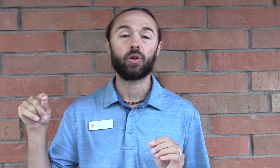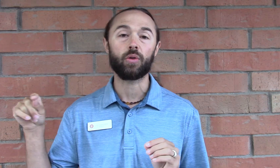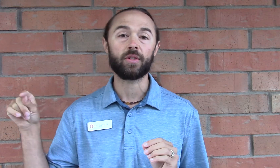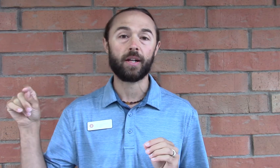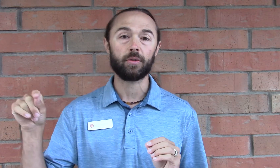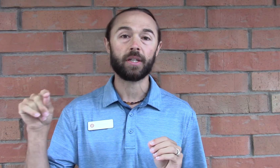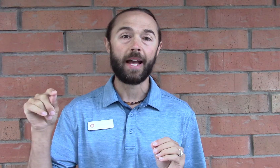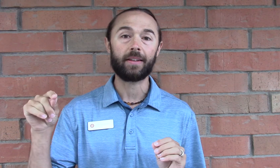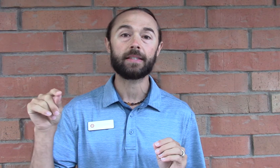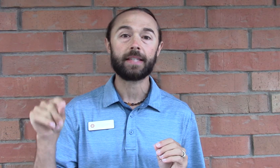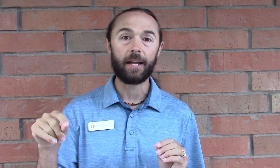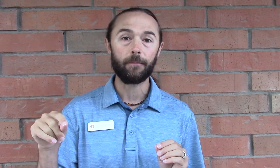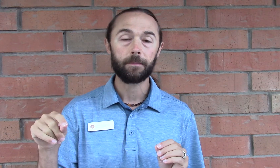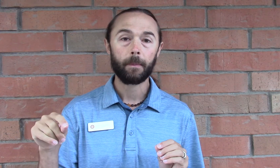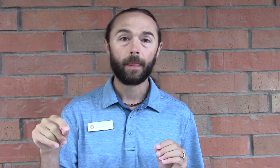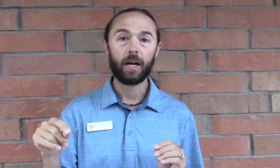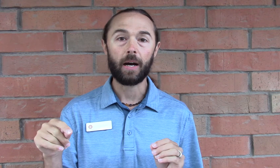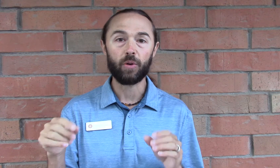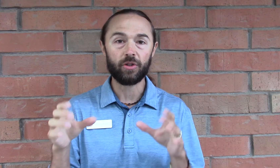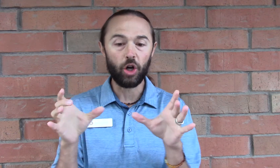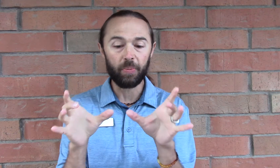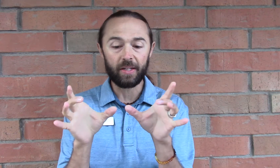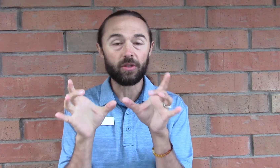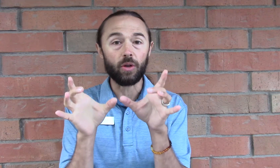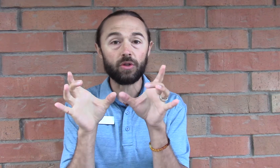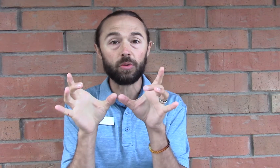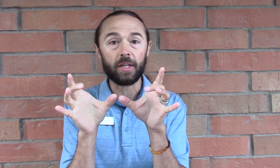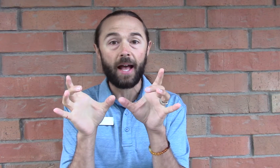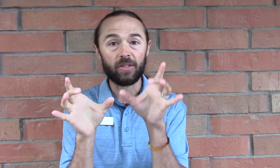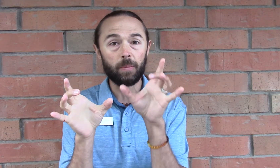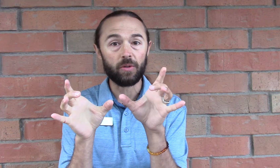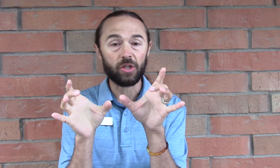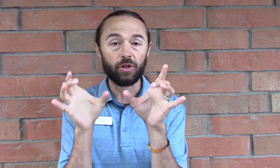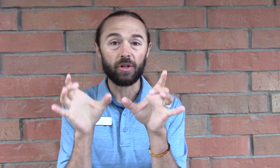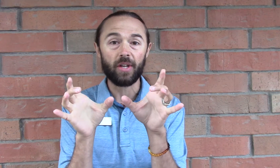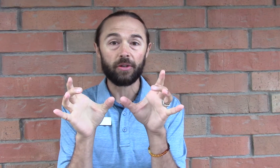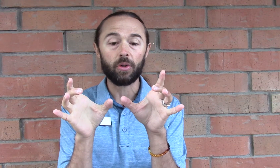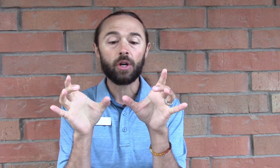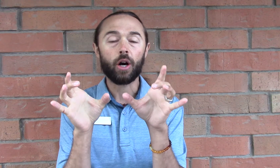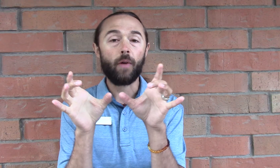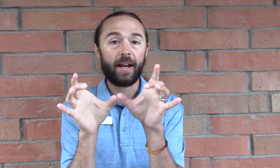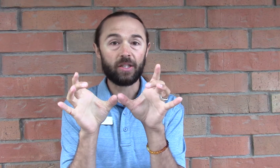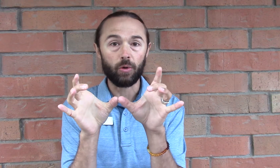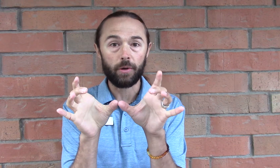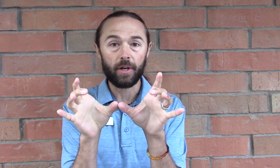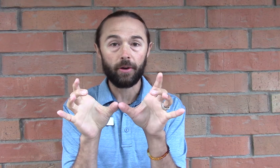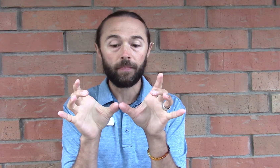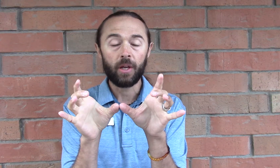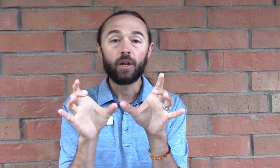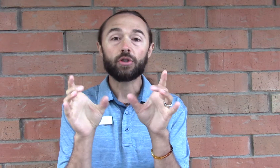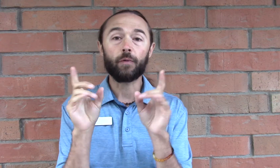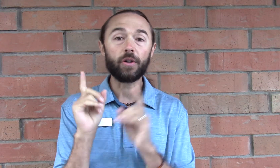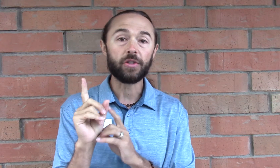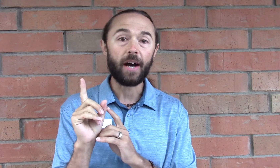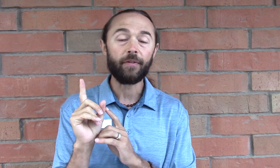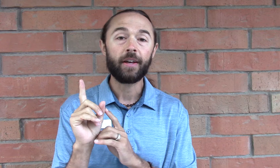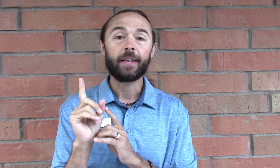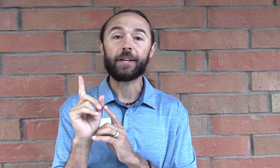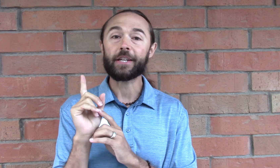horizontal canal instead which the openings to those two canals the posterior horizontal are right next door to each other. So first off you didn't do